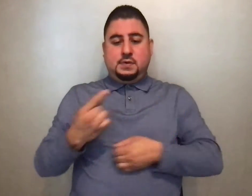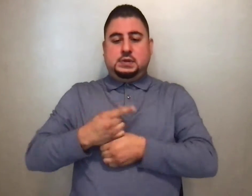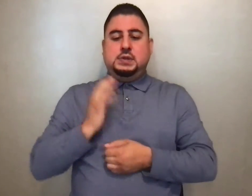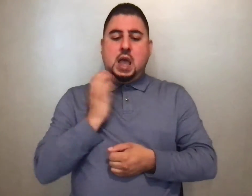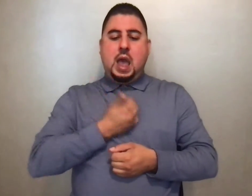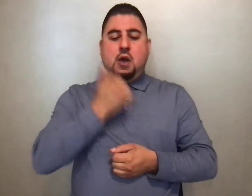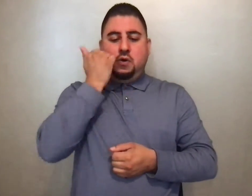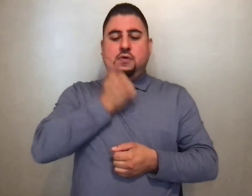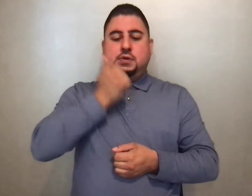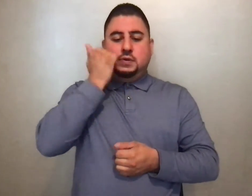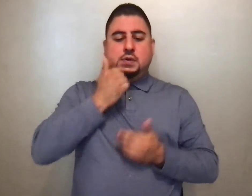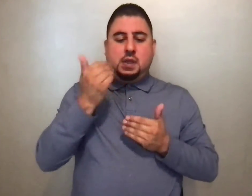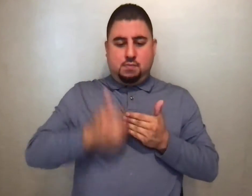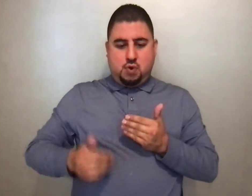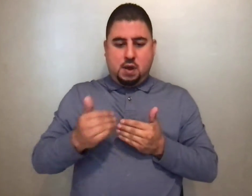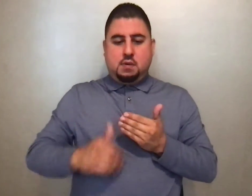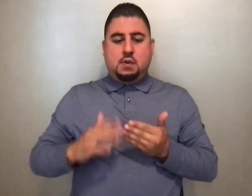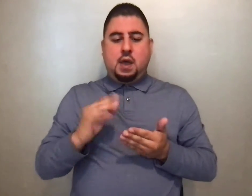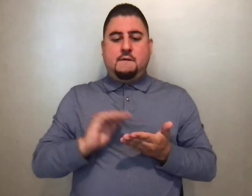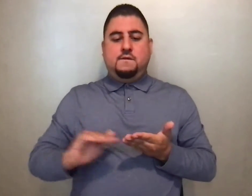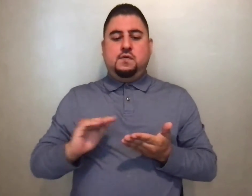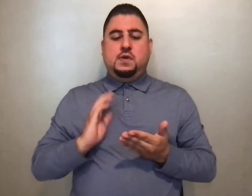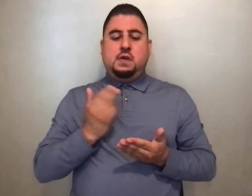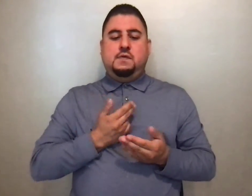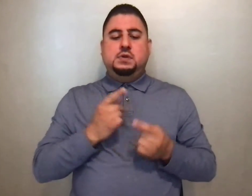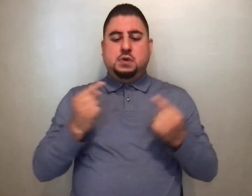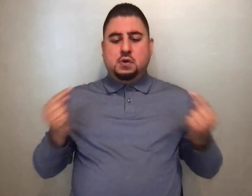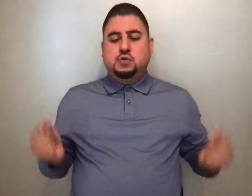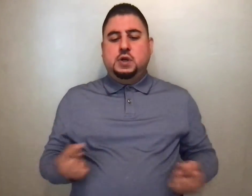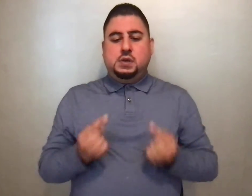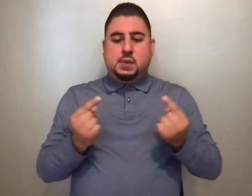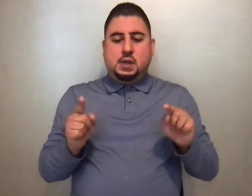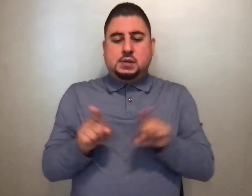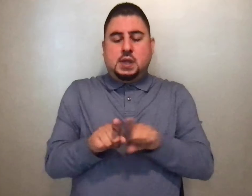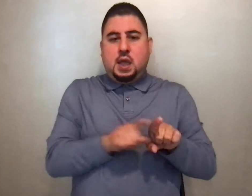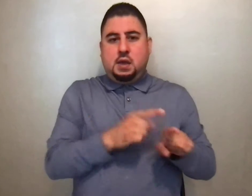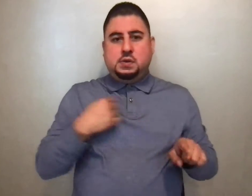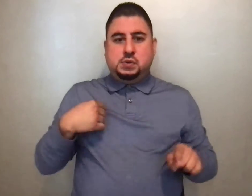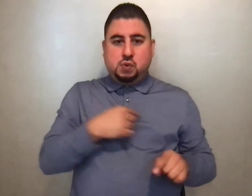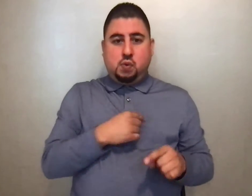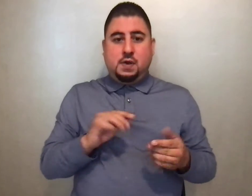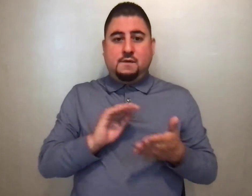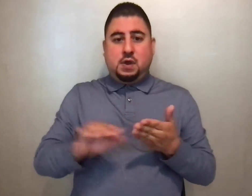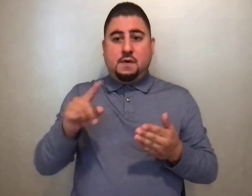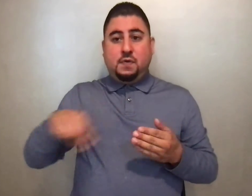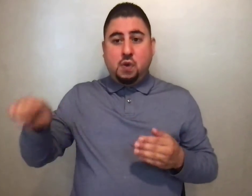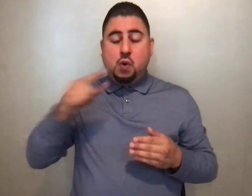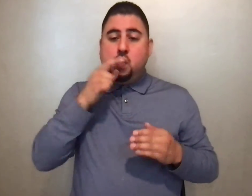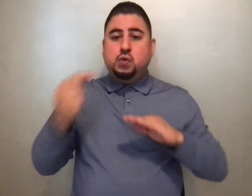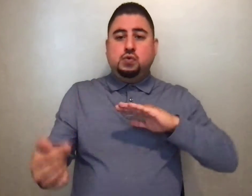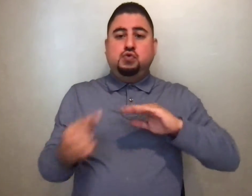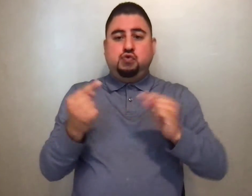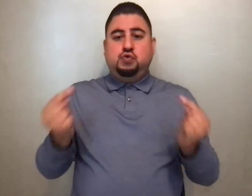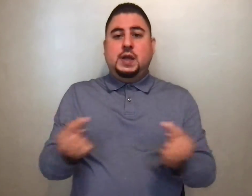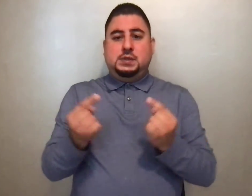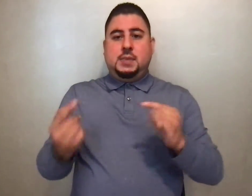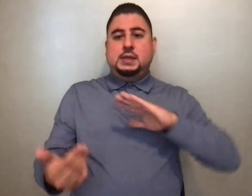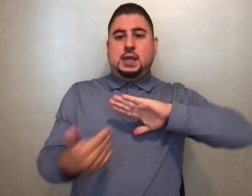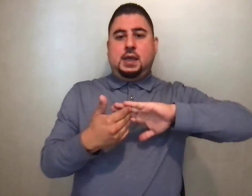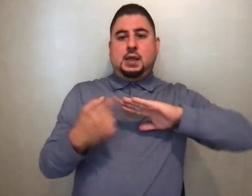us this day our daily bread, and forgive us our trespasses, as we forgive those who trespass against us.